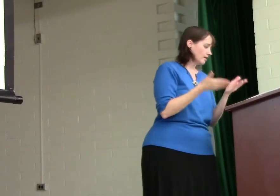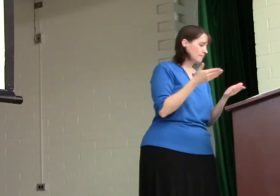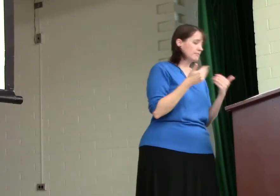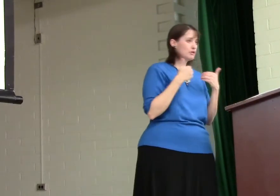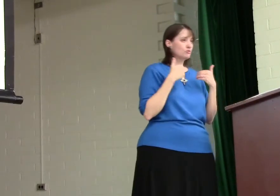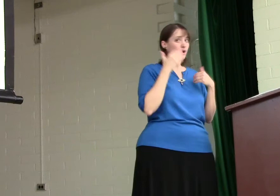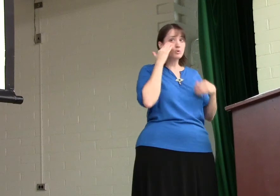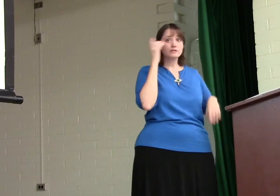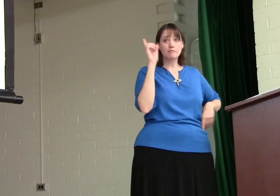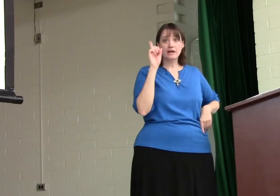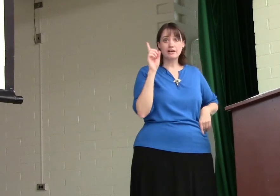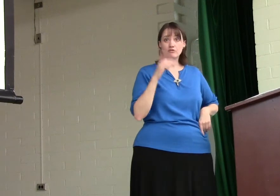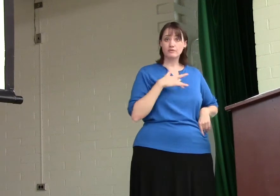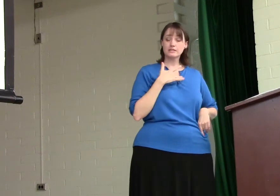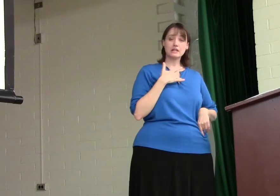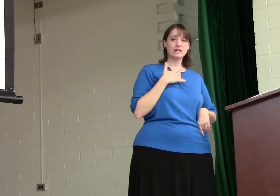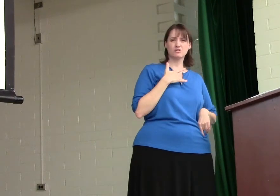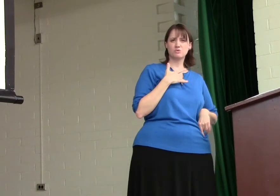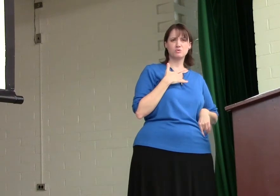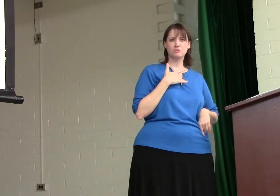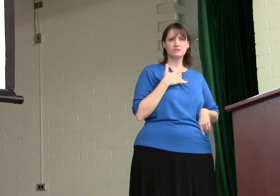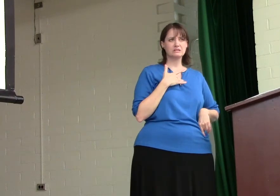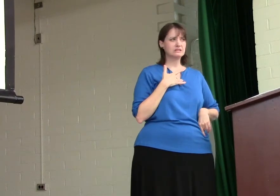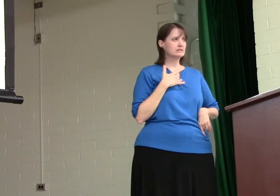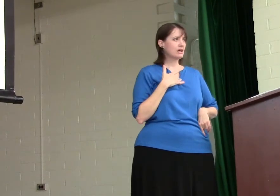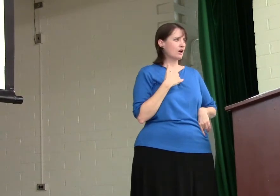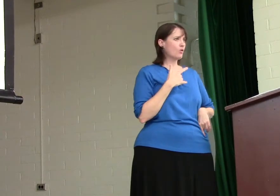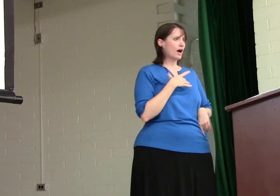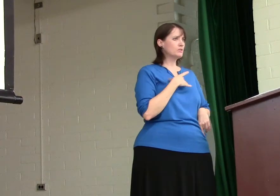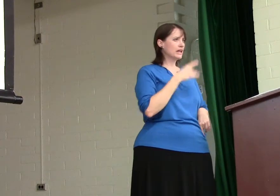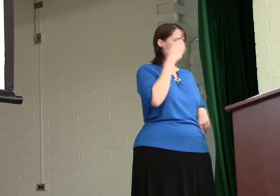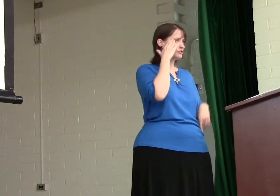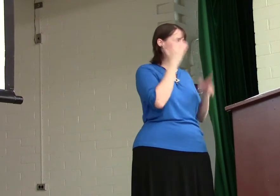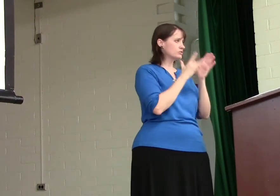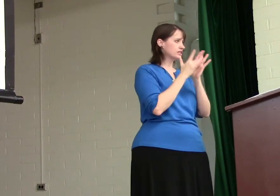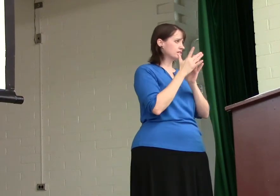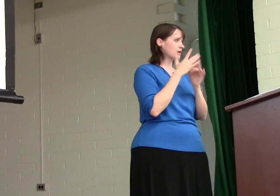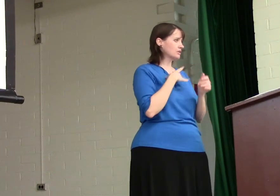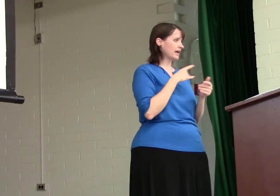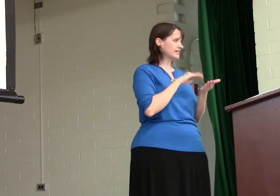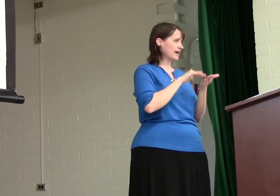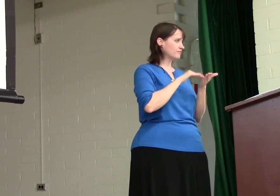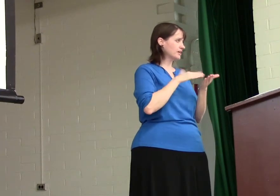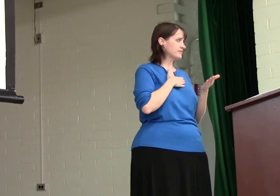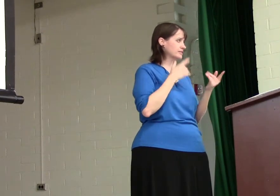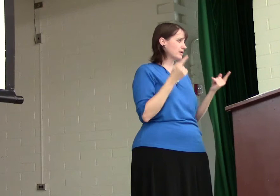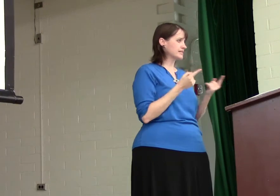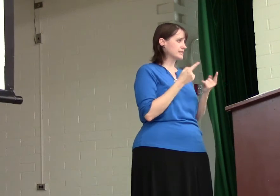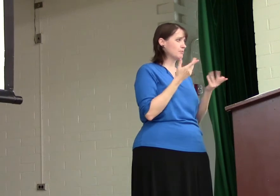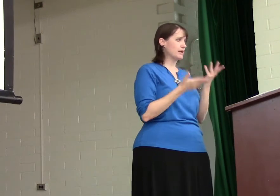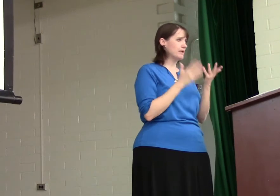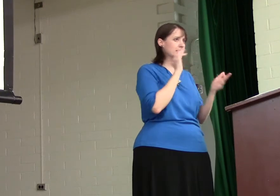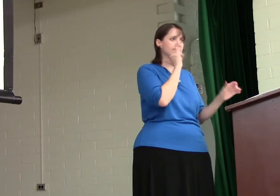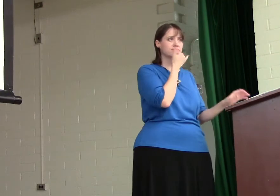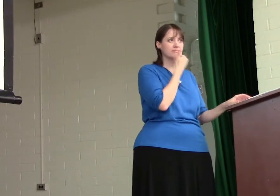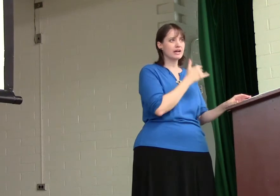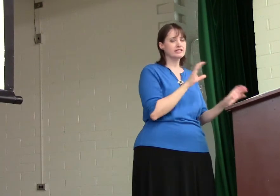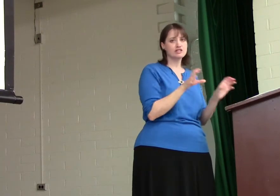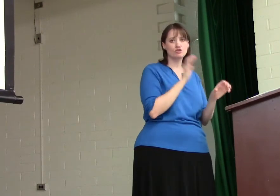Maybe you know somebody who feels like, Well, I would like to know Jesus. I would like to have forgiveness of my sins, but maybe I did too